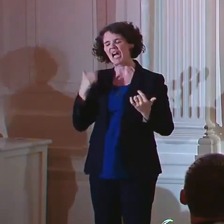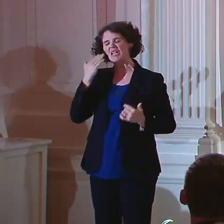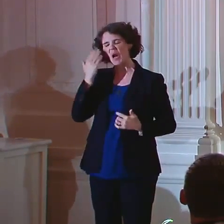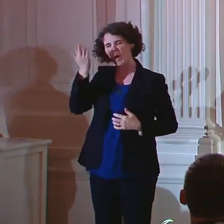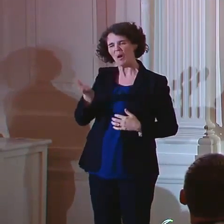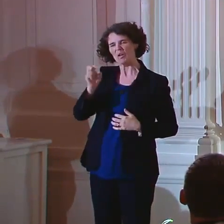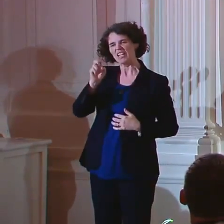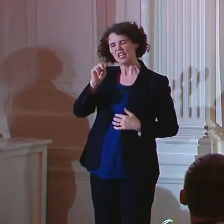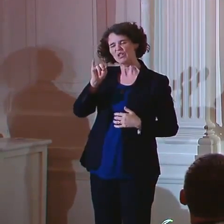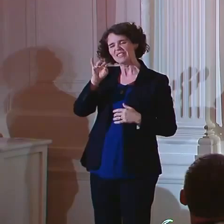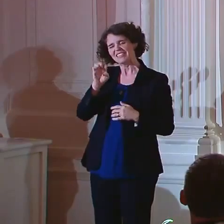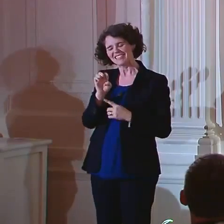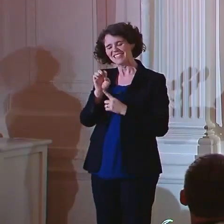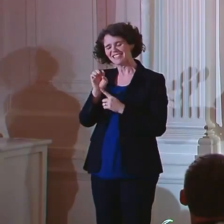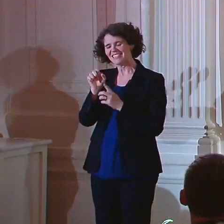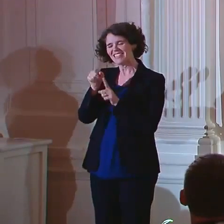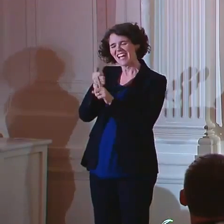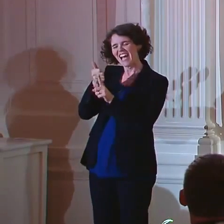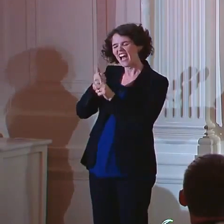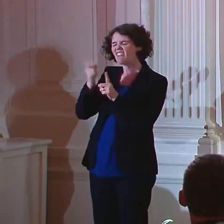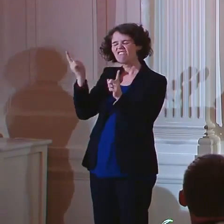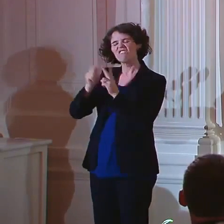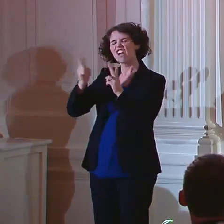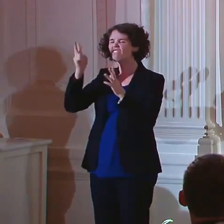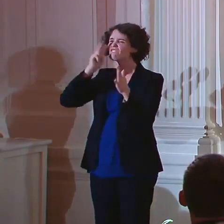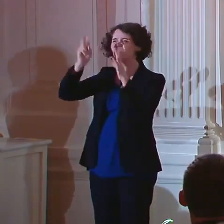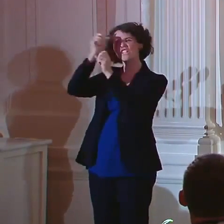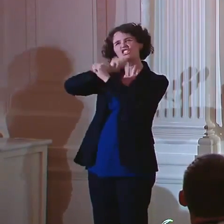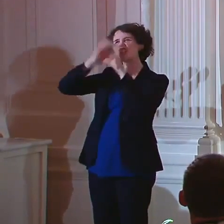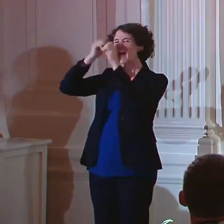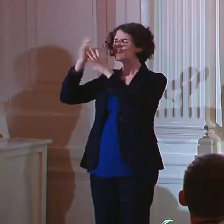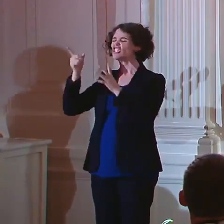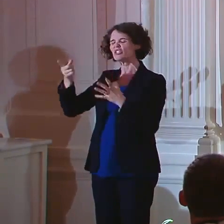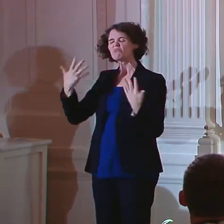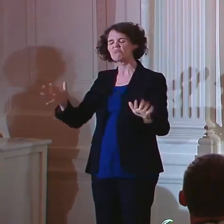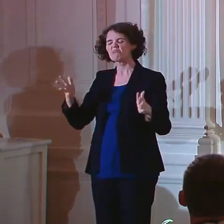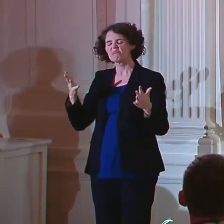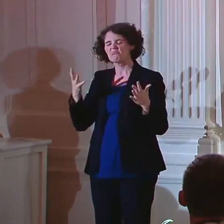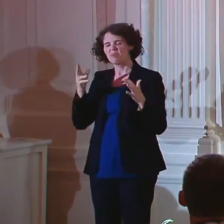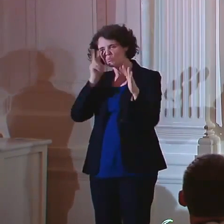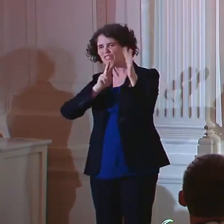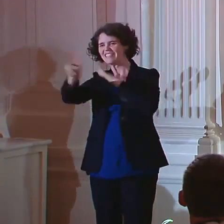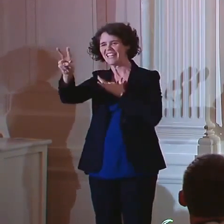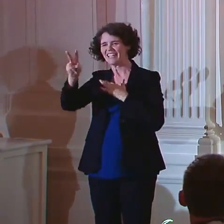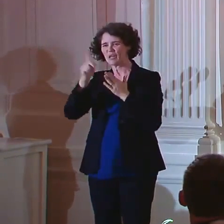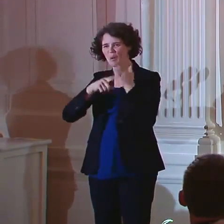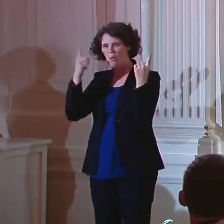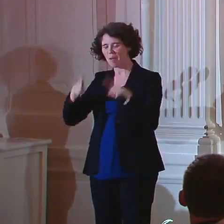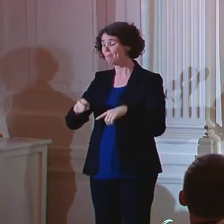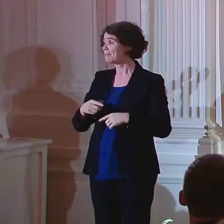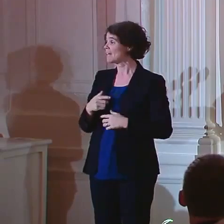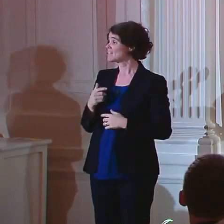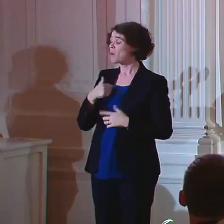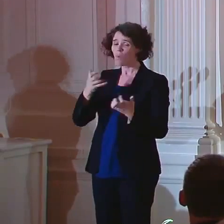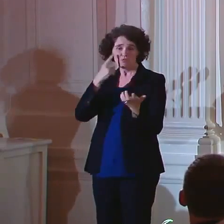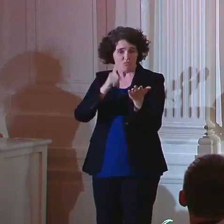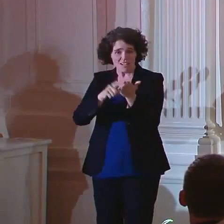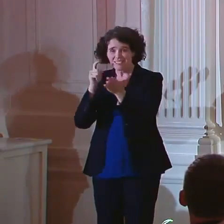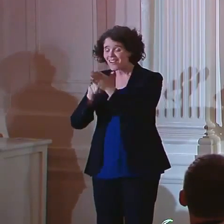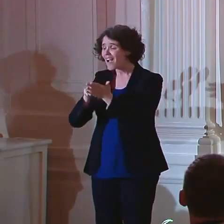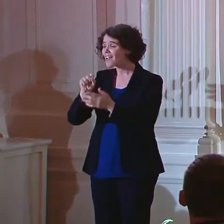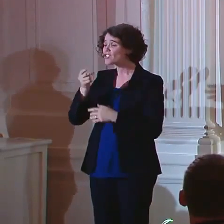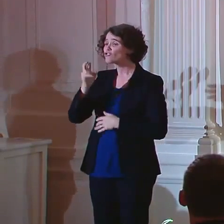was going to go. That's the kind of visionary that she was. I want to recognize all the members of the Shriver family who are here tonight and who